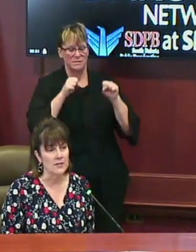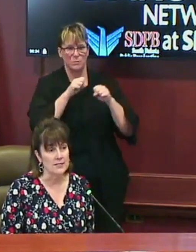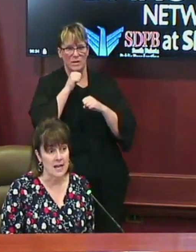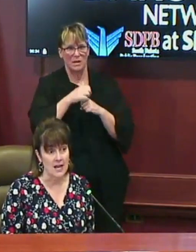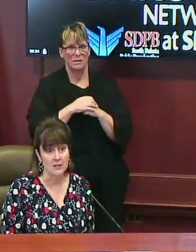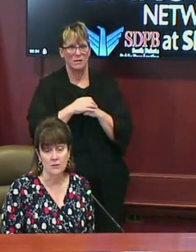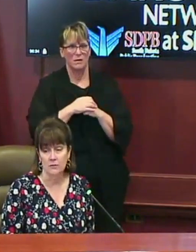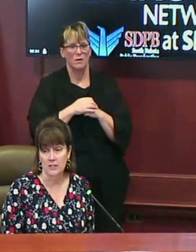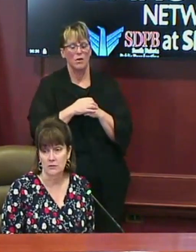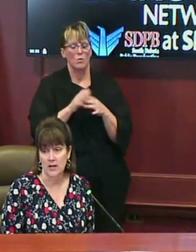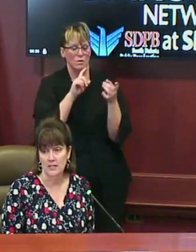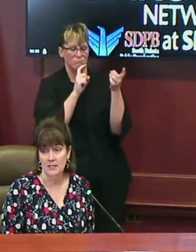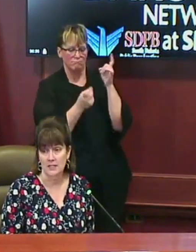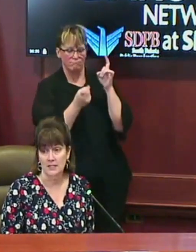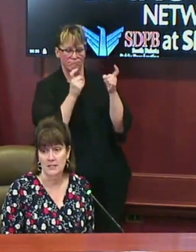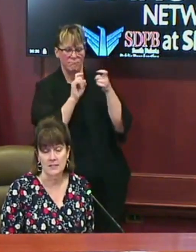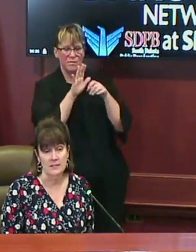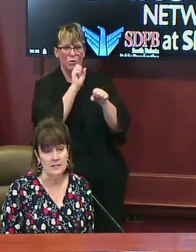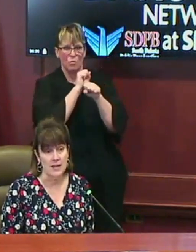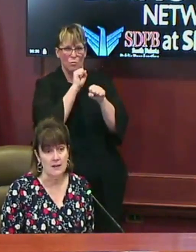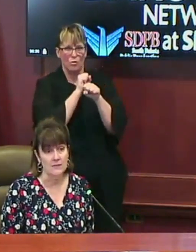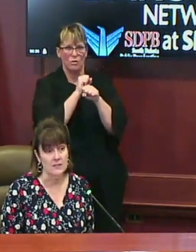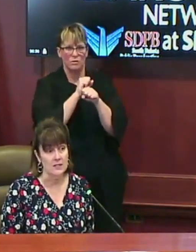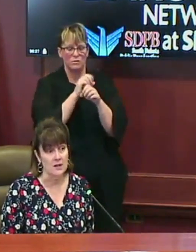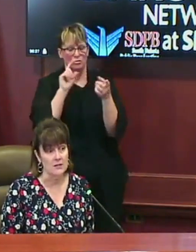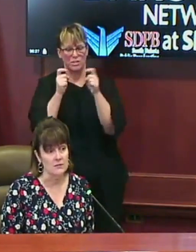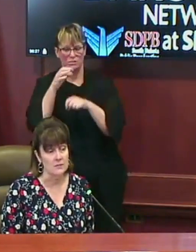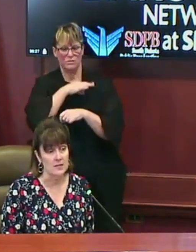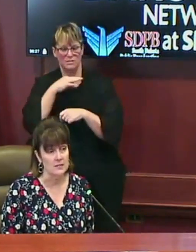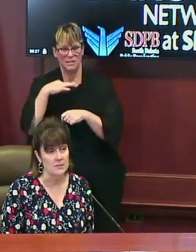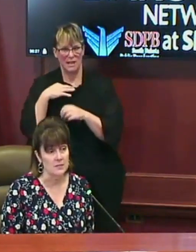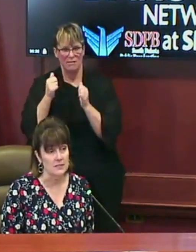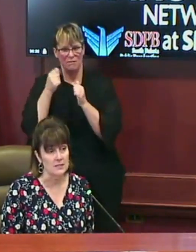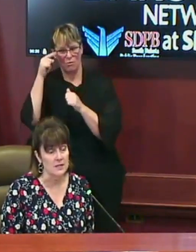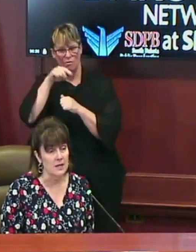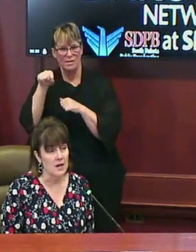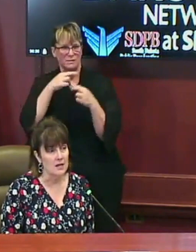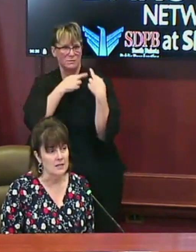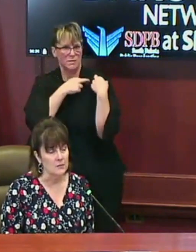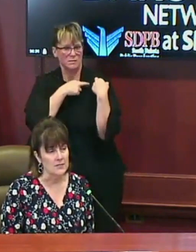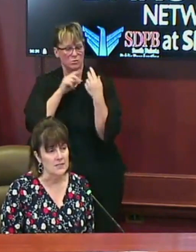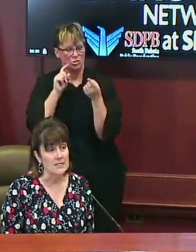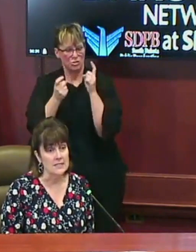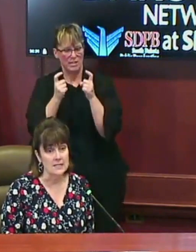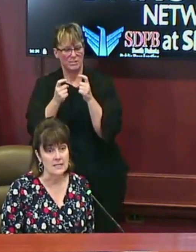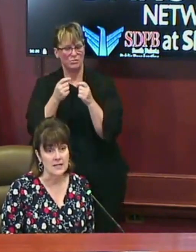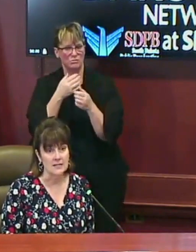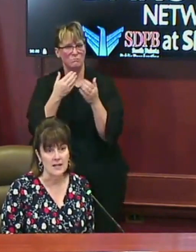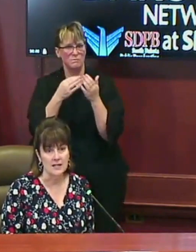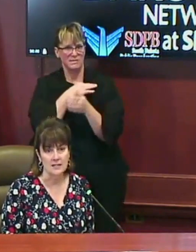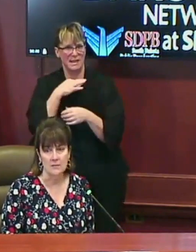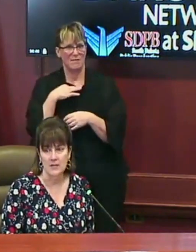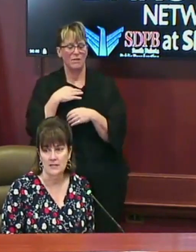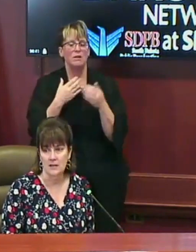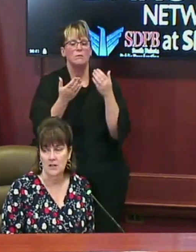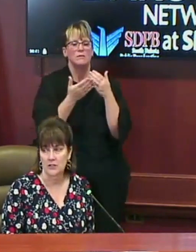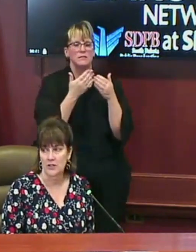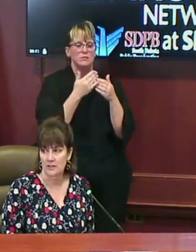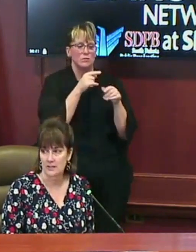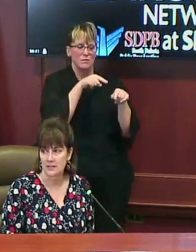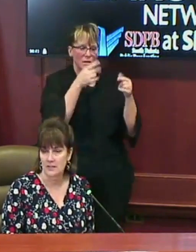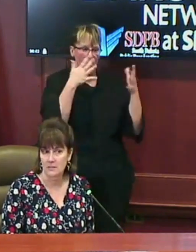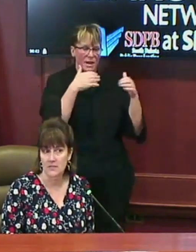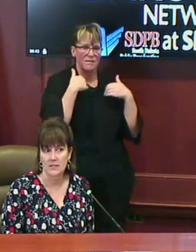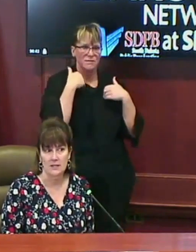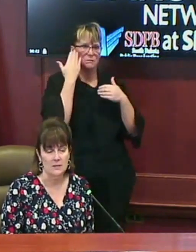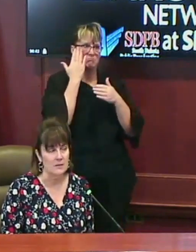have reassigned, redirected existing staff to take on these responsibilities. It was easiest, as they had some base knowledge